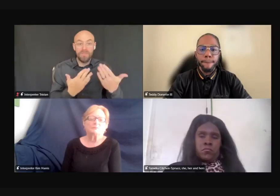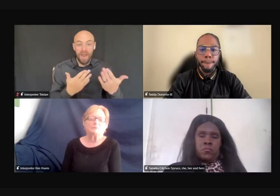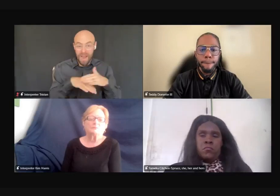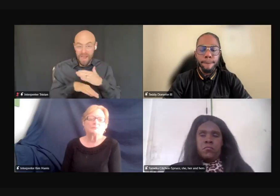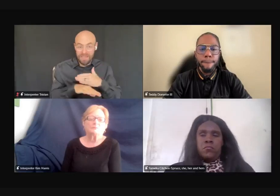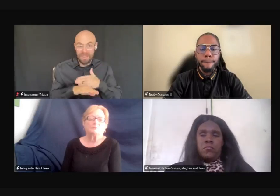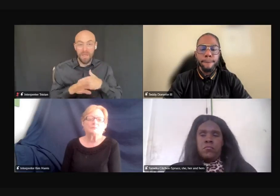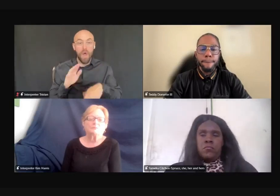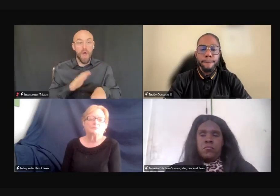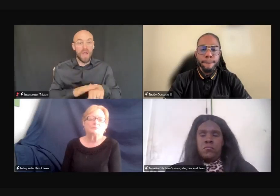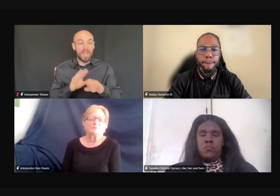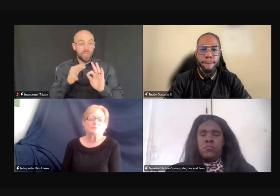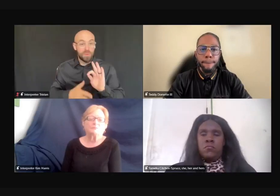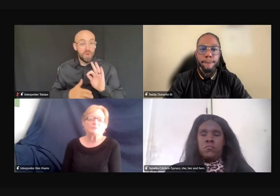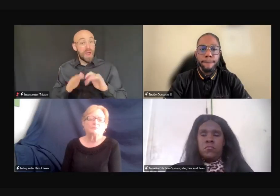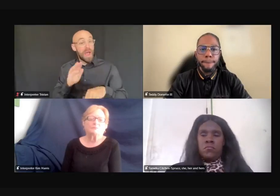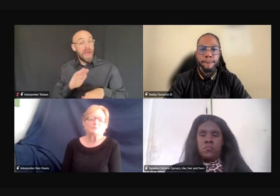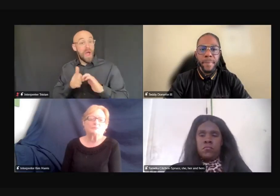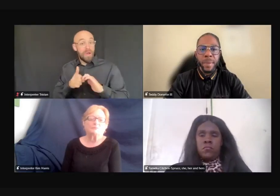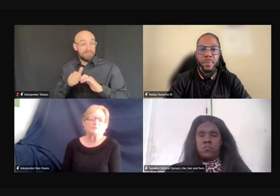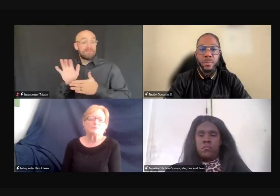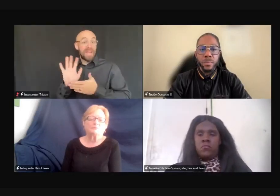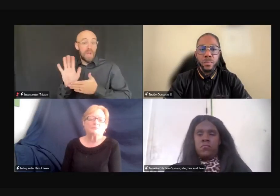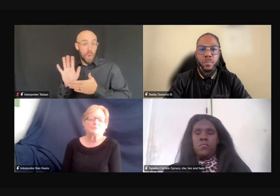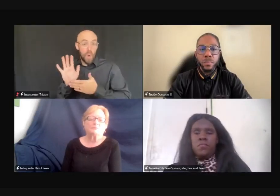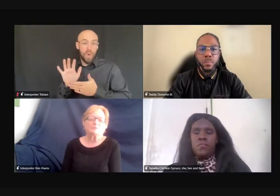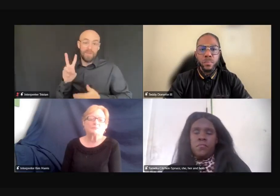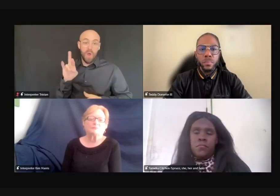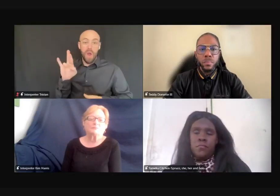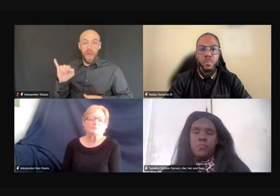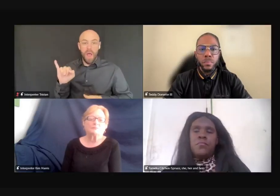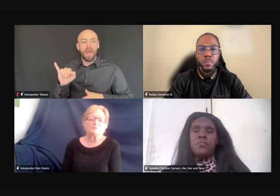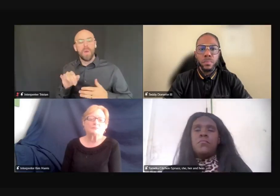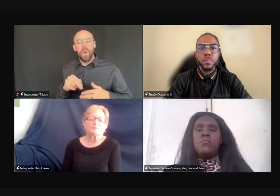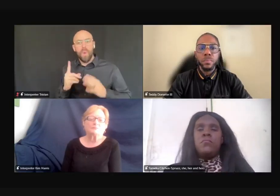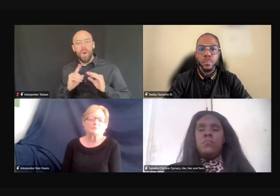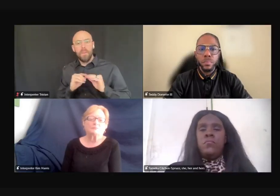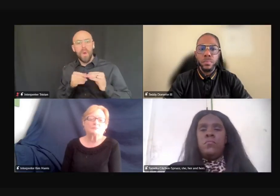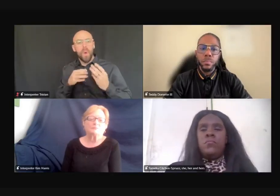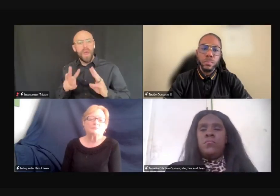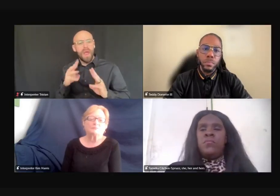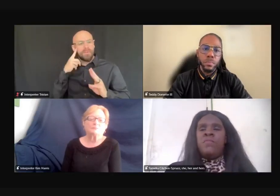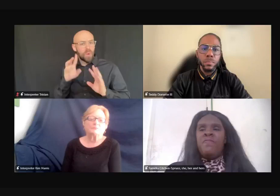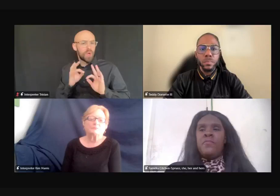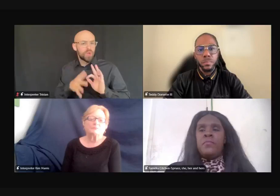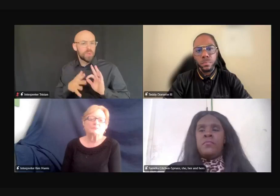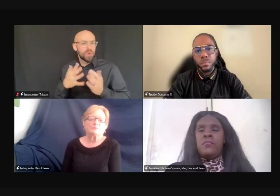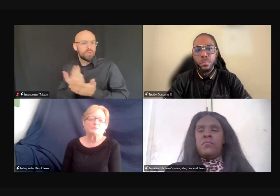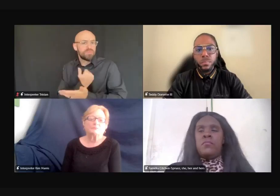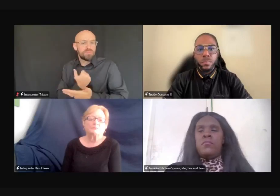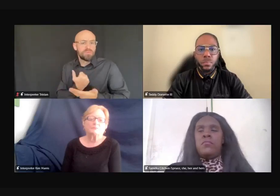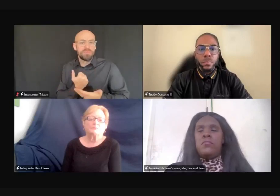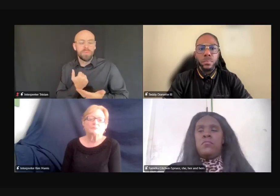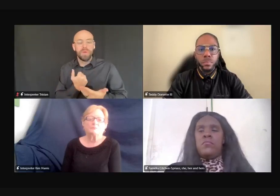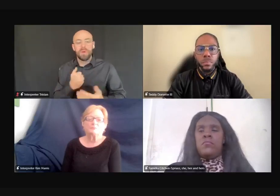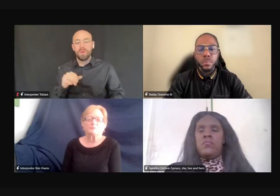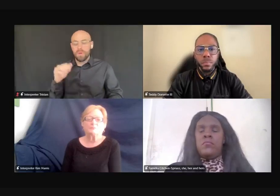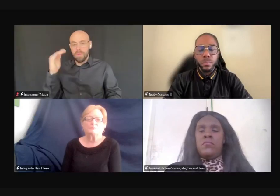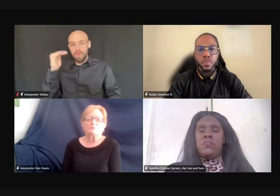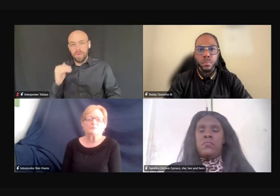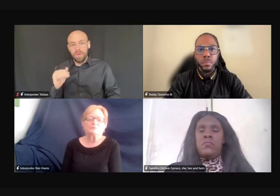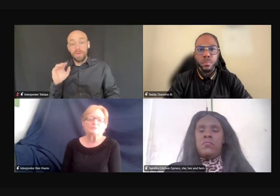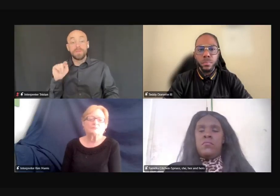via live video. So, that is one additional way for interpretation. Tony then